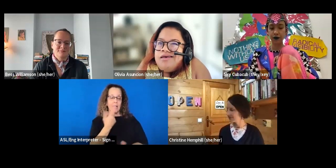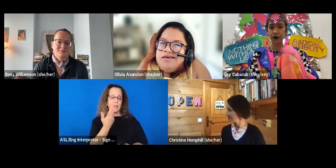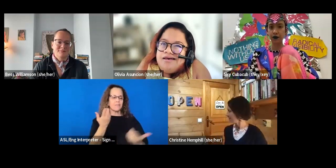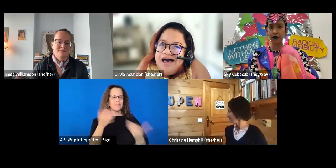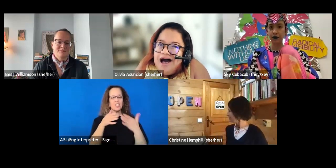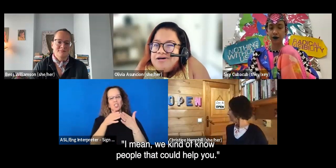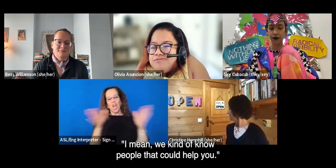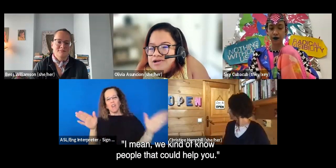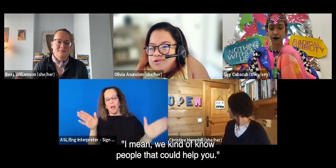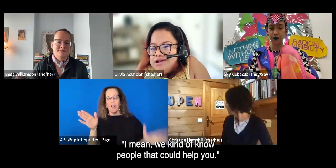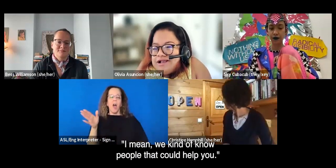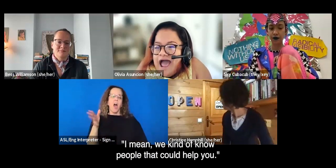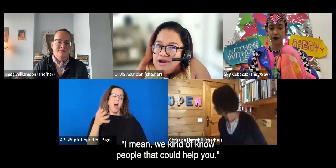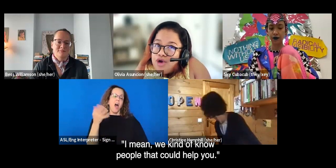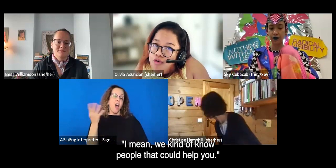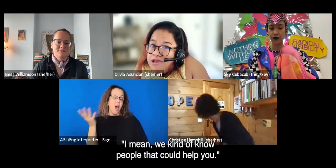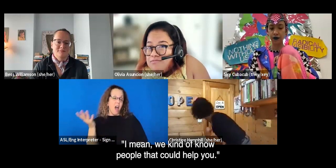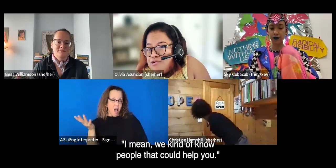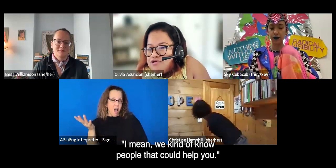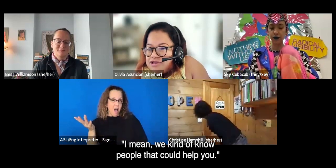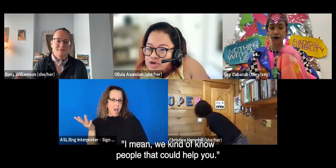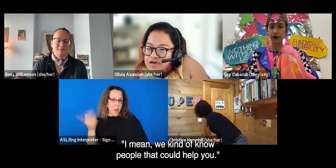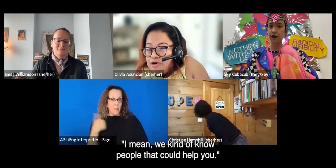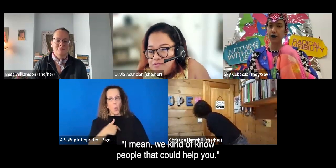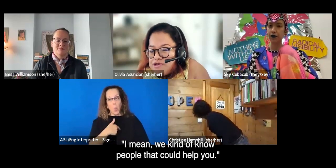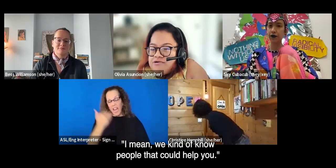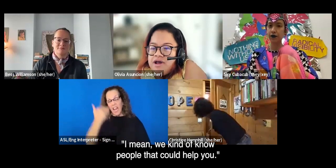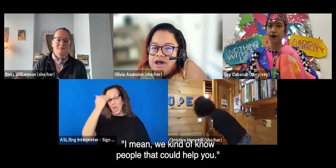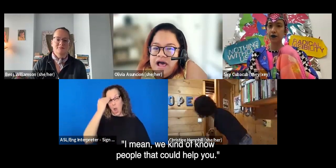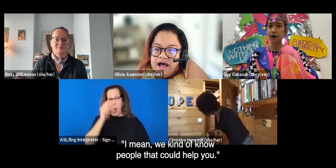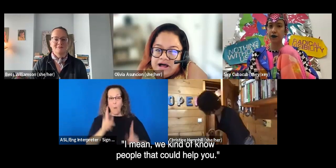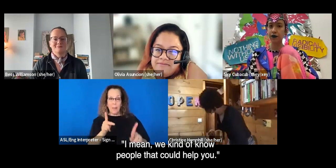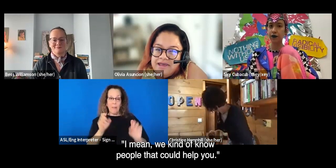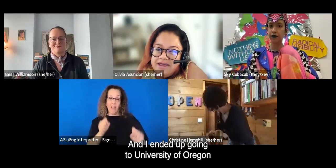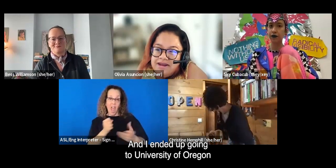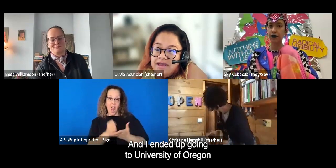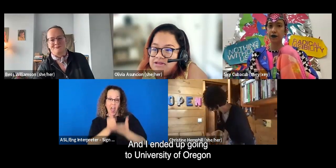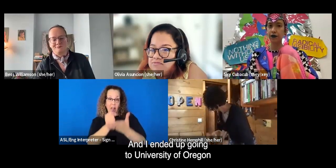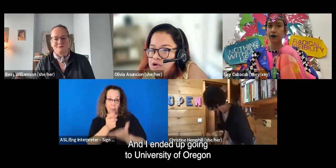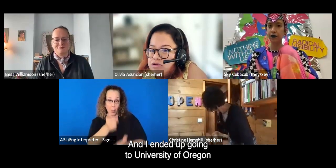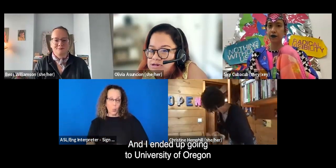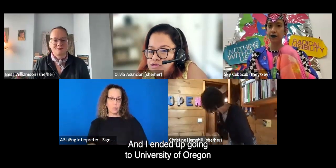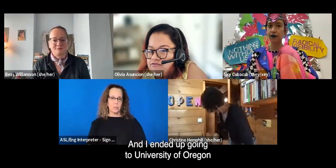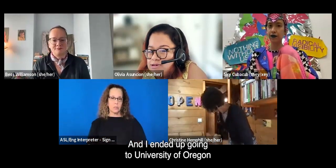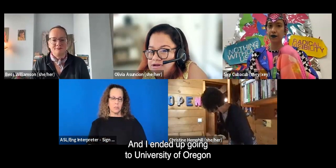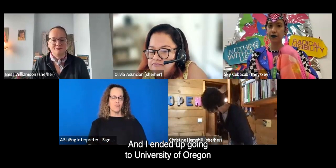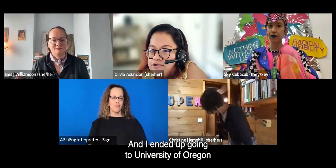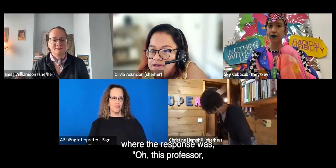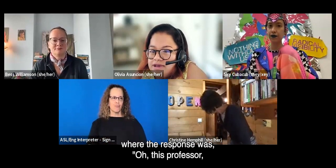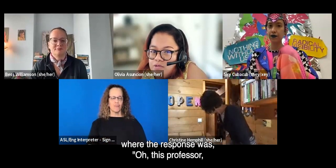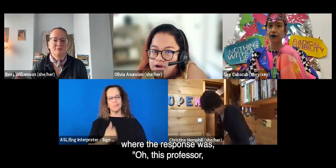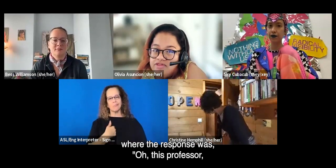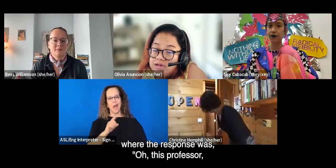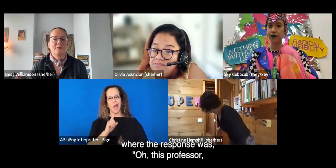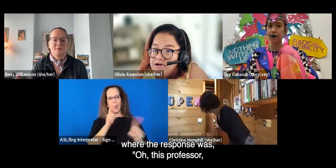um, I mean, we kind of know people that could help you. Um, and I ended up going to university of